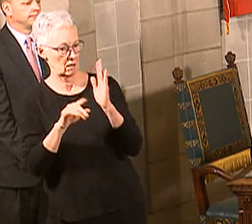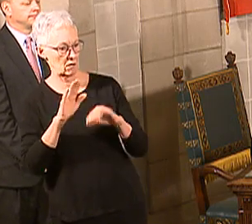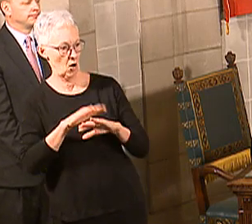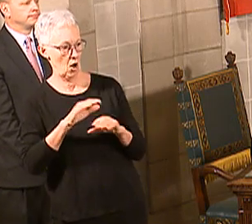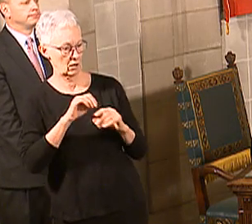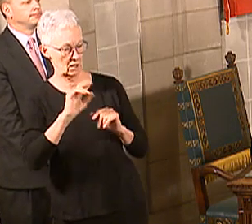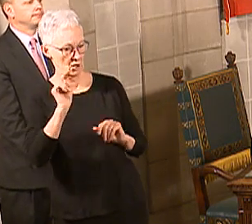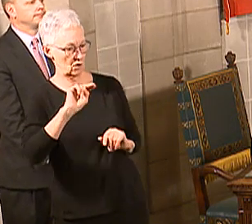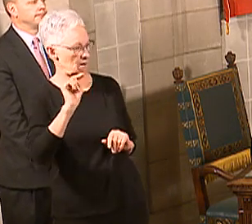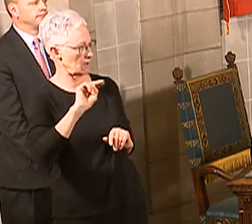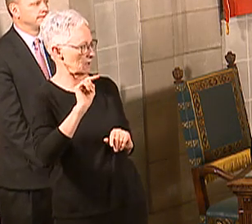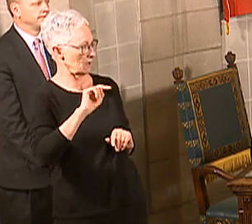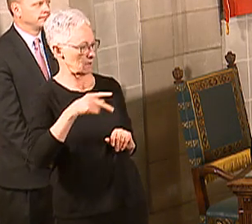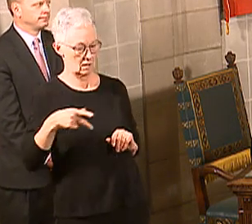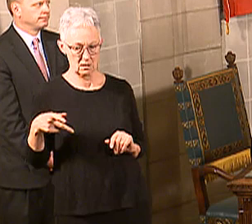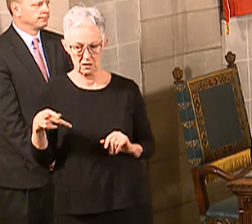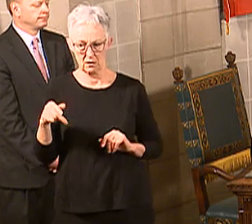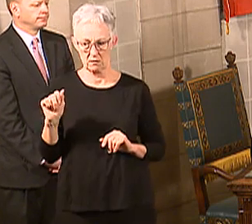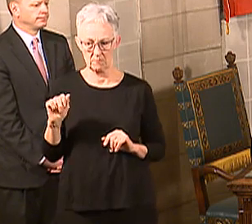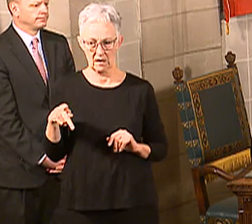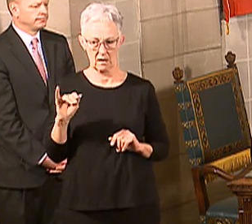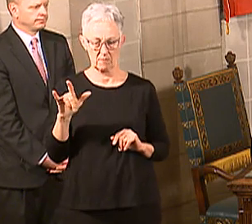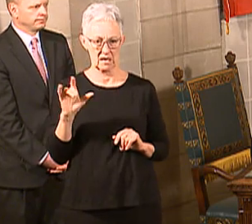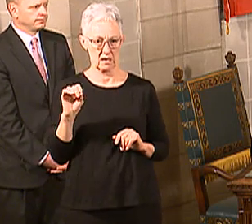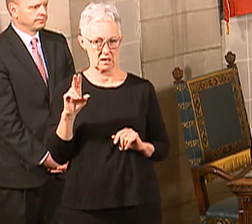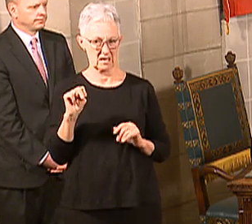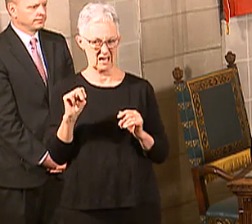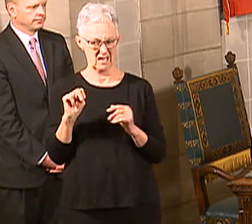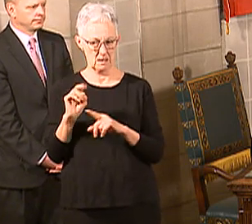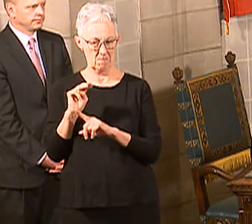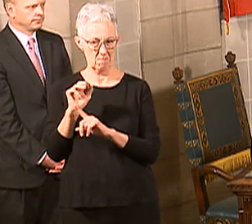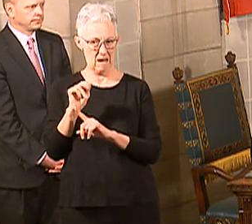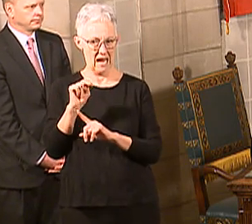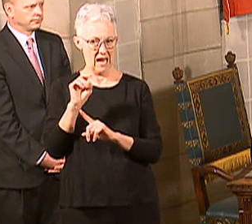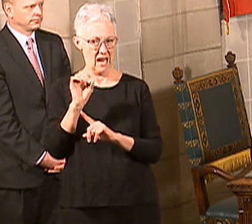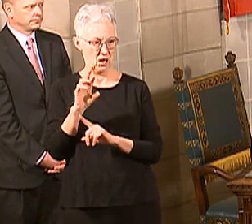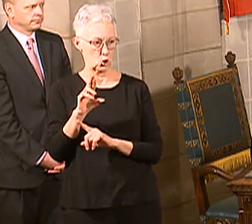And Papillion Manor, I think we're working. Those numbers should come back today.